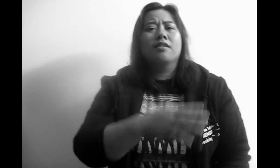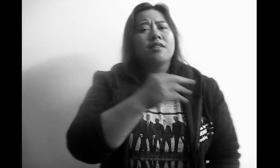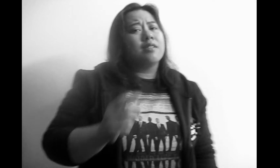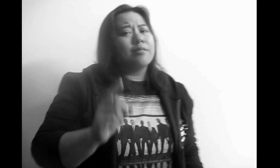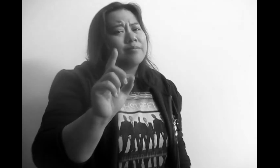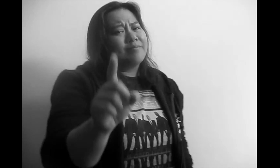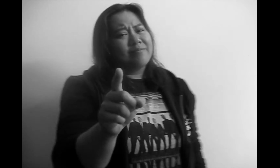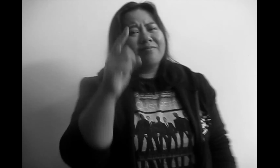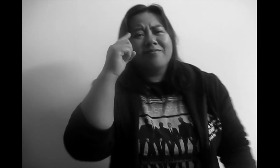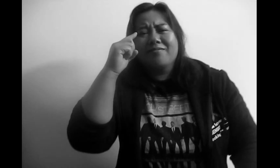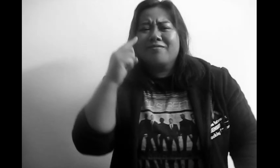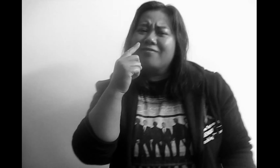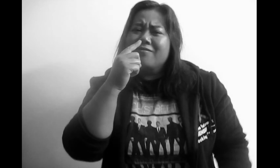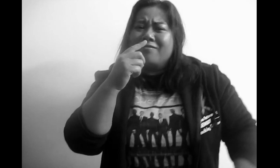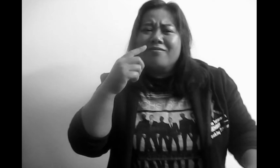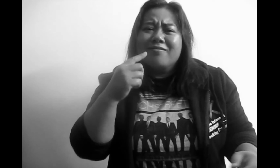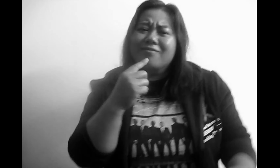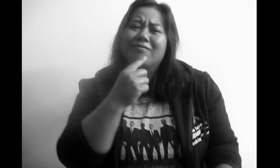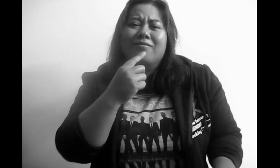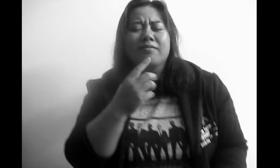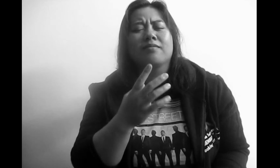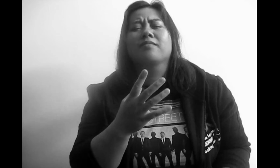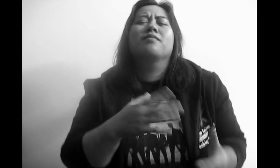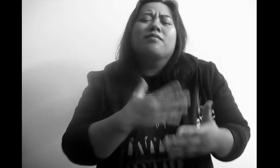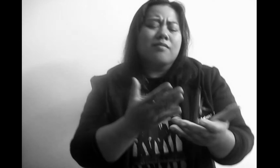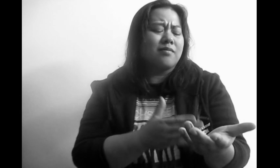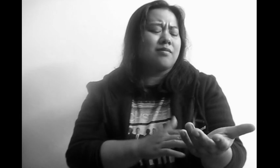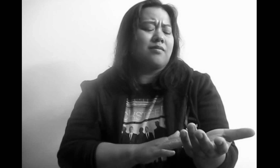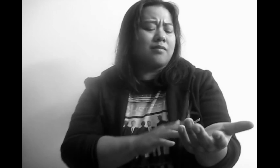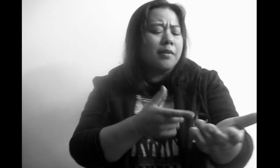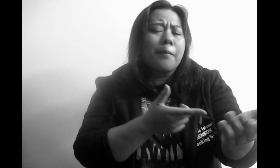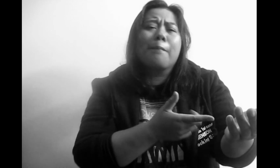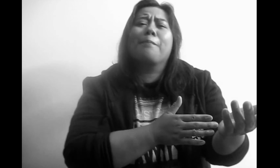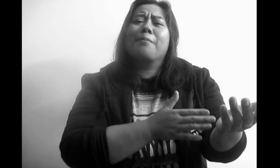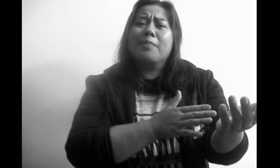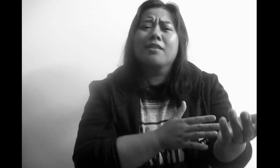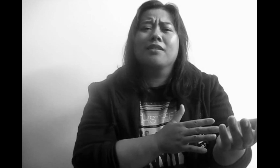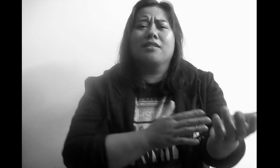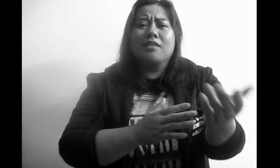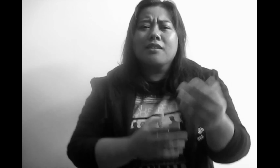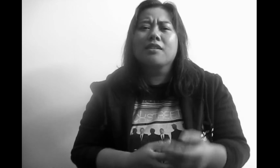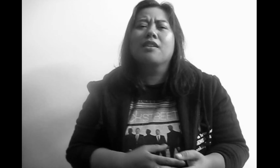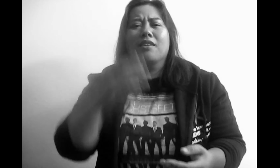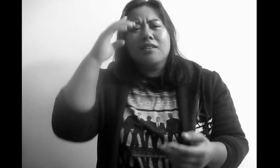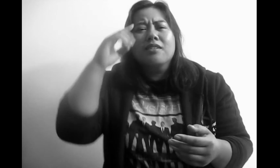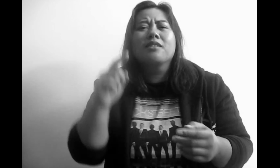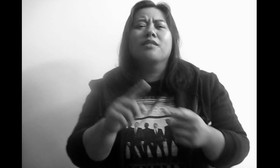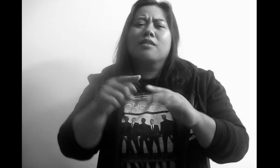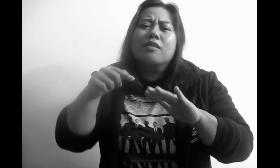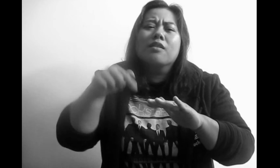In your eyes, nose, lips the way she used to touch My skin, your head, down to your toes